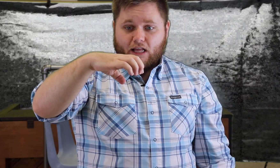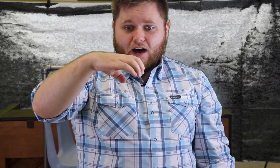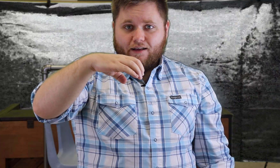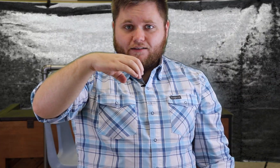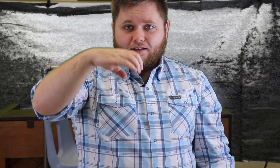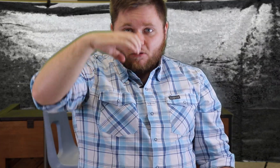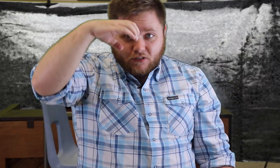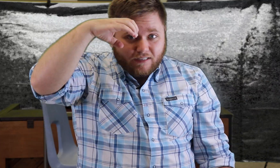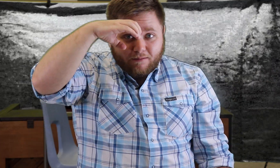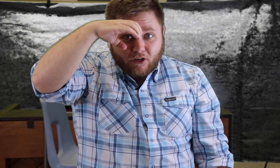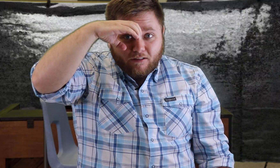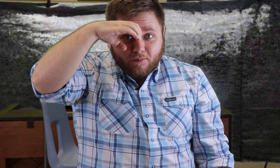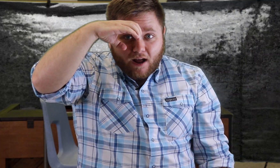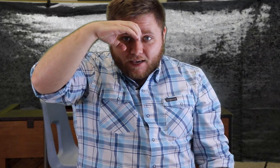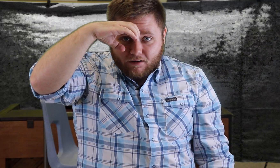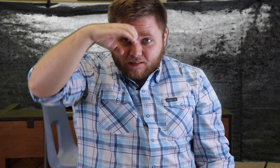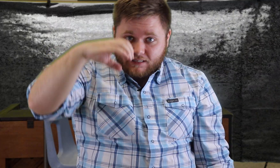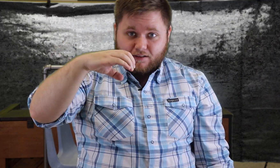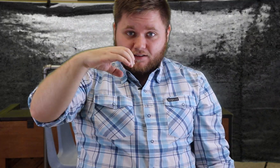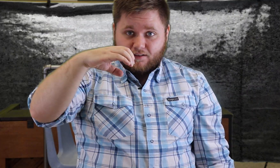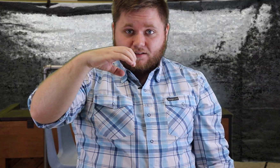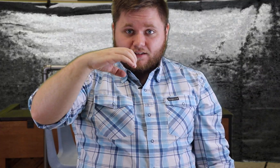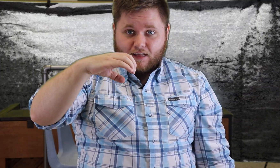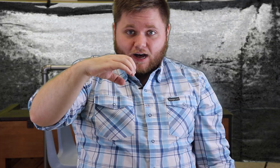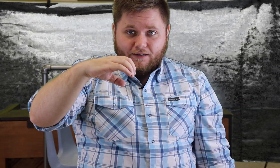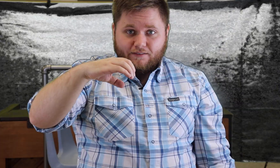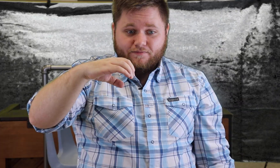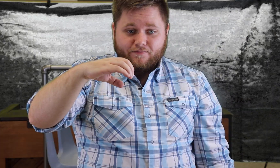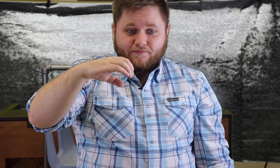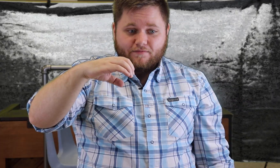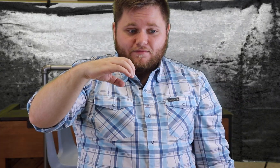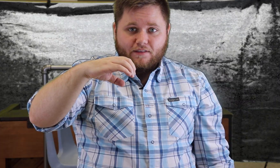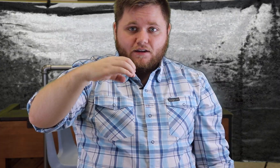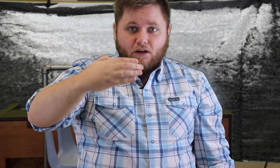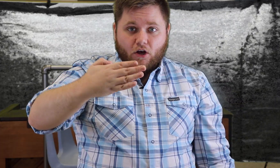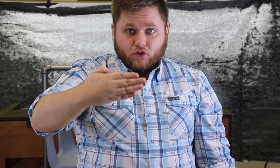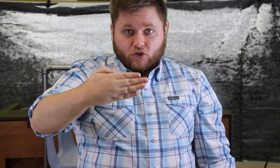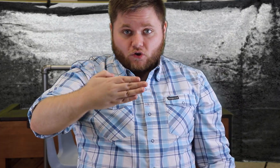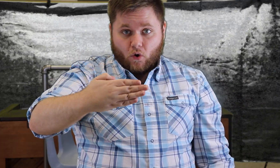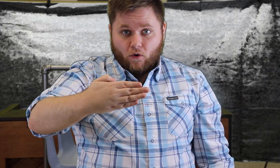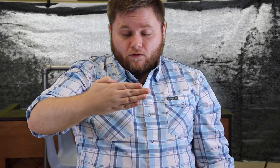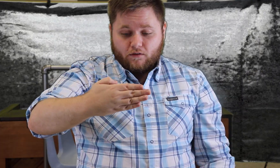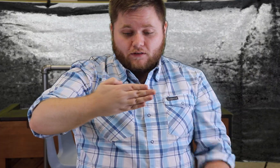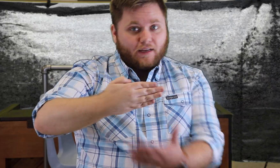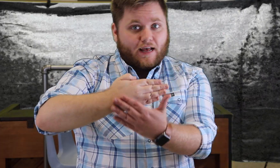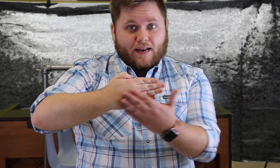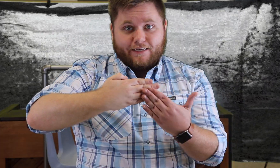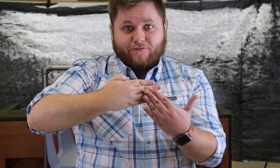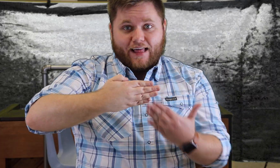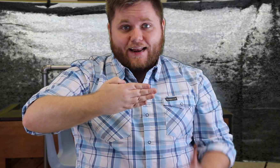la almost looks like i'm looking through binoculars la sol got a nice flat